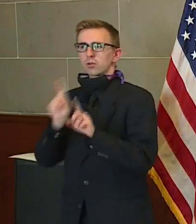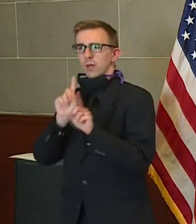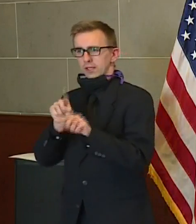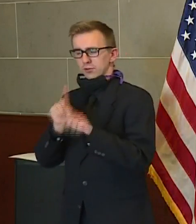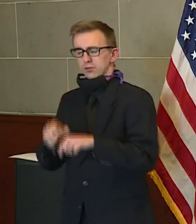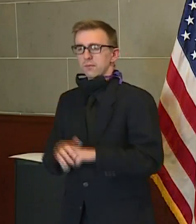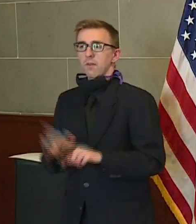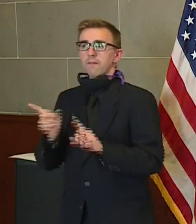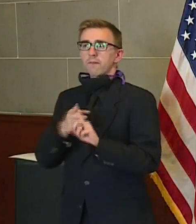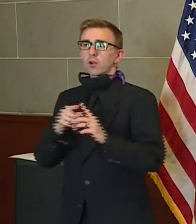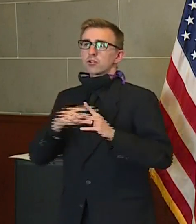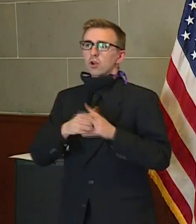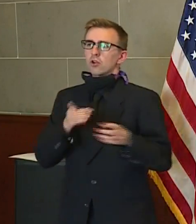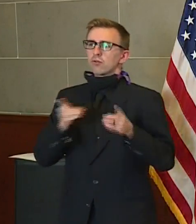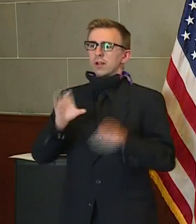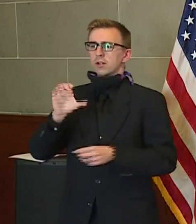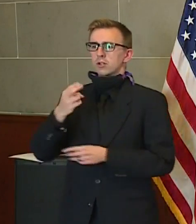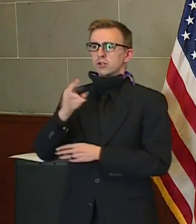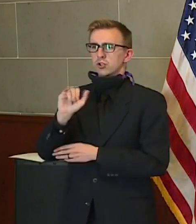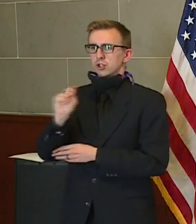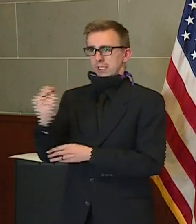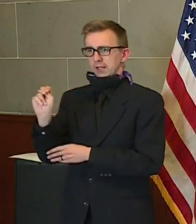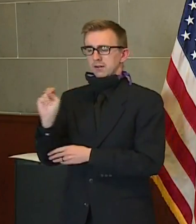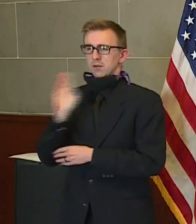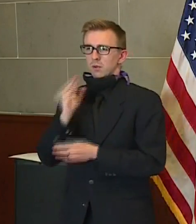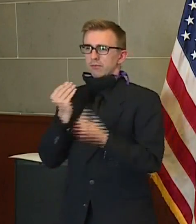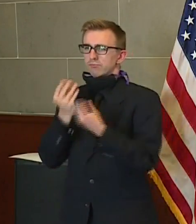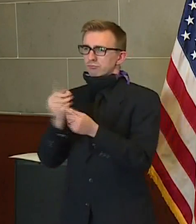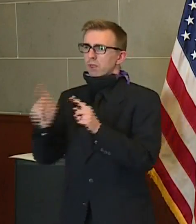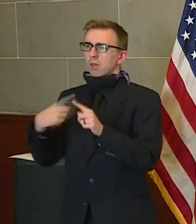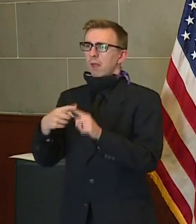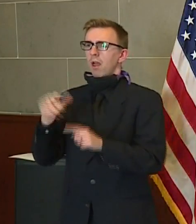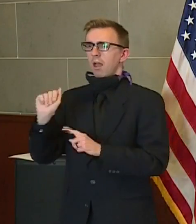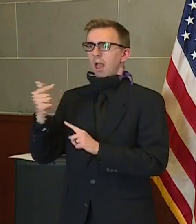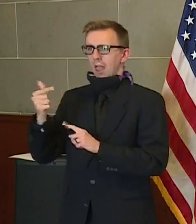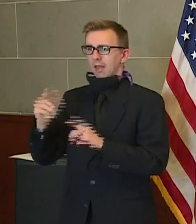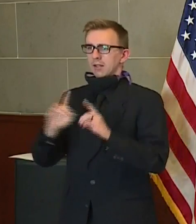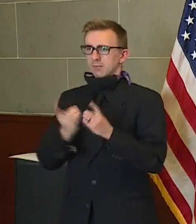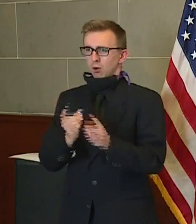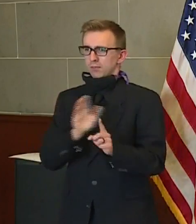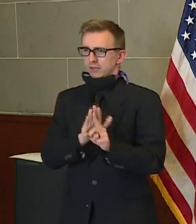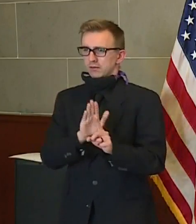But first, I'm going to start with Director Chen to give us a little update on the agriculture. Director. you.